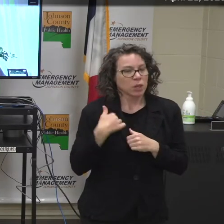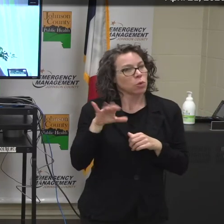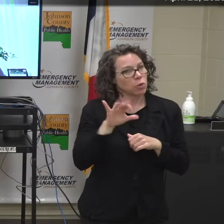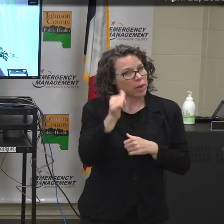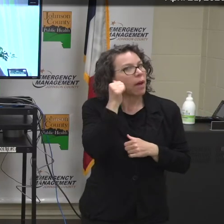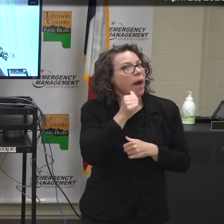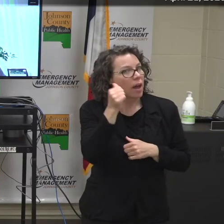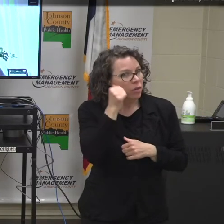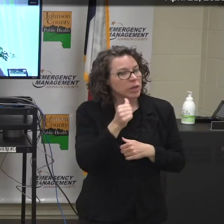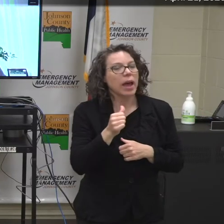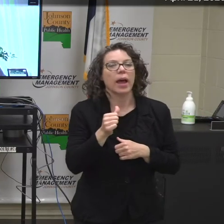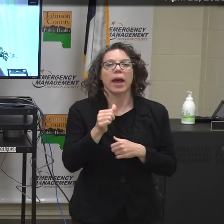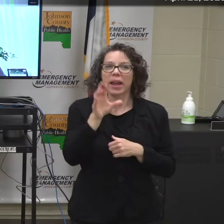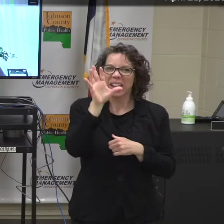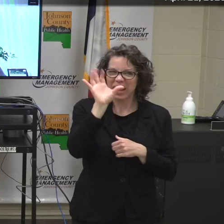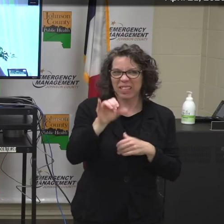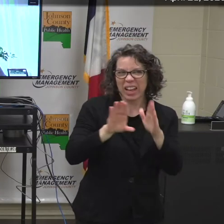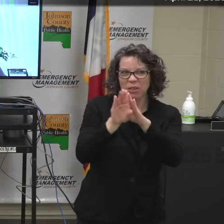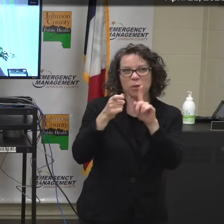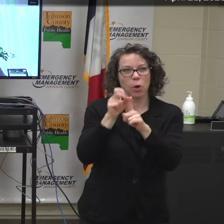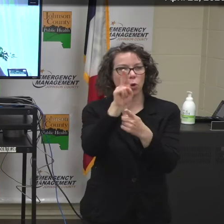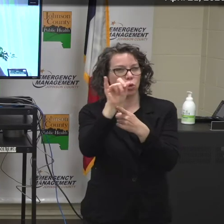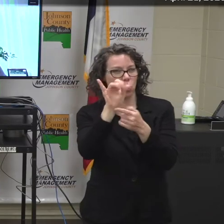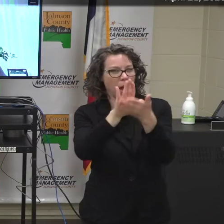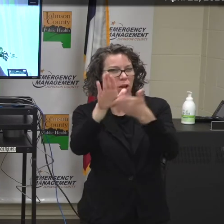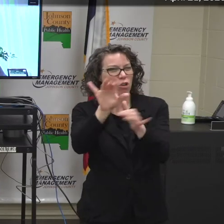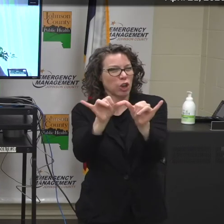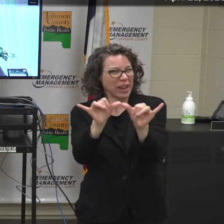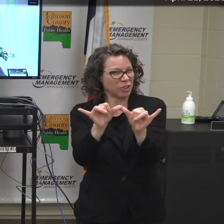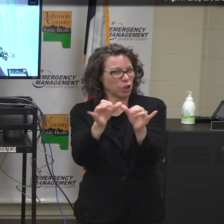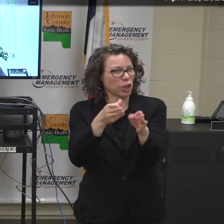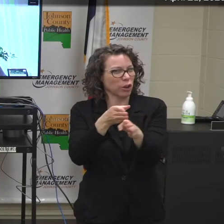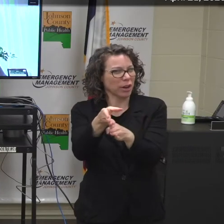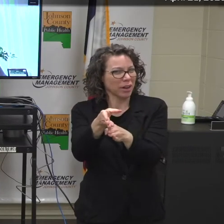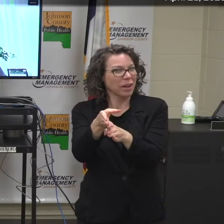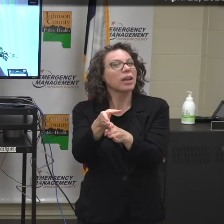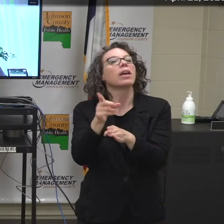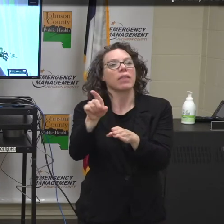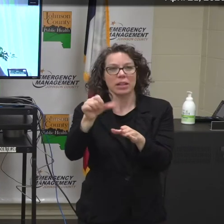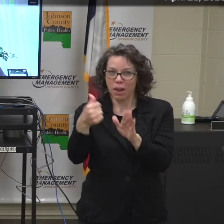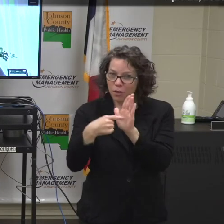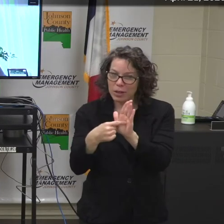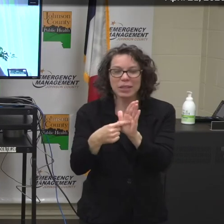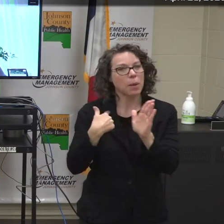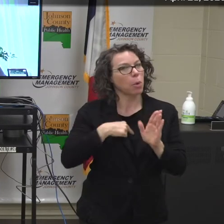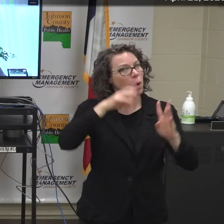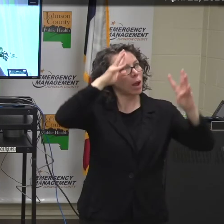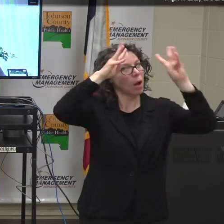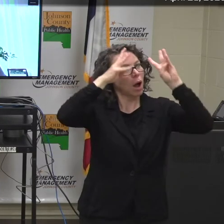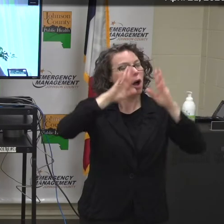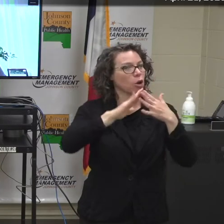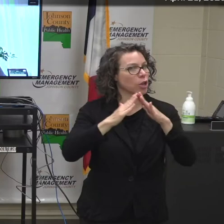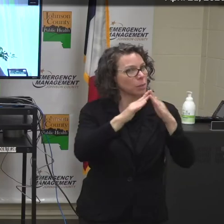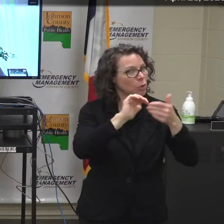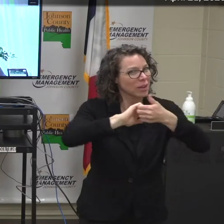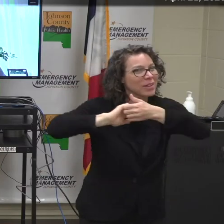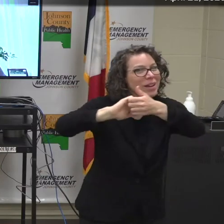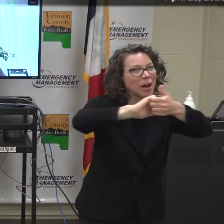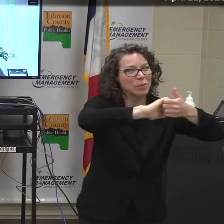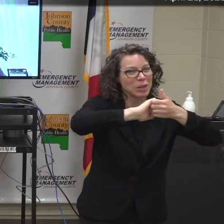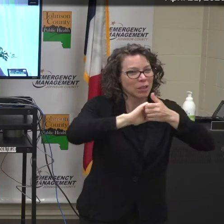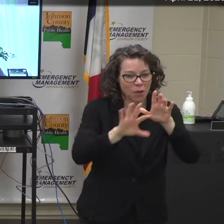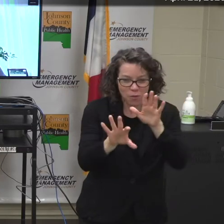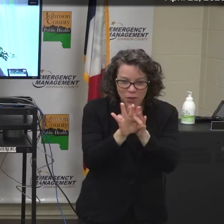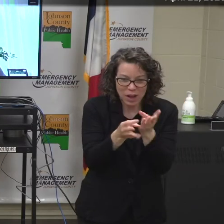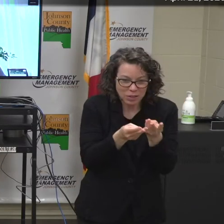faculty members in the UI College of Engineering, which is just another example of the community coming together at this time to